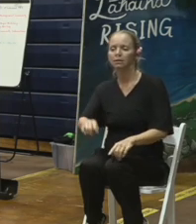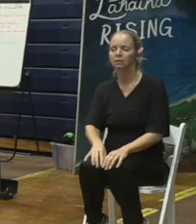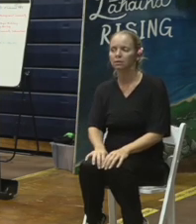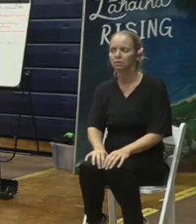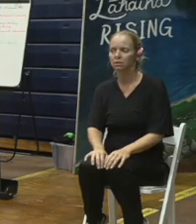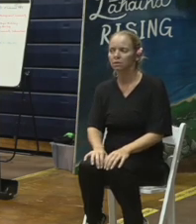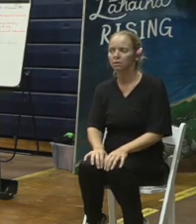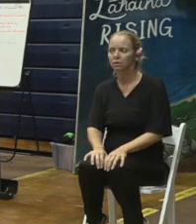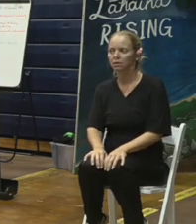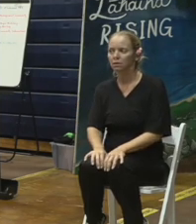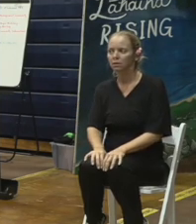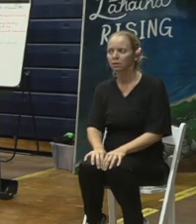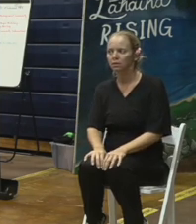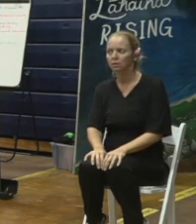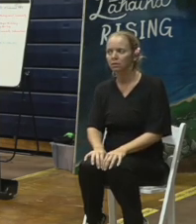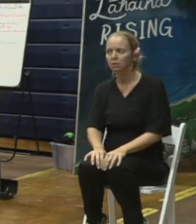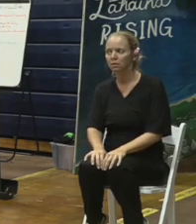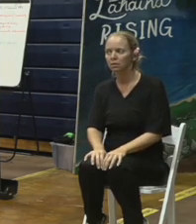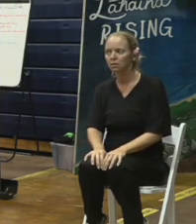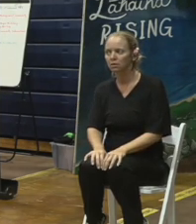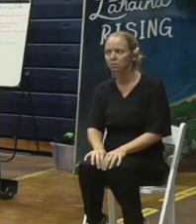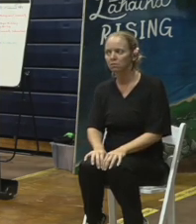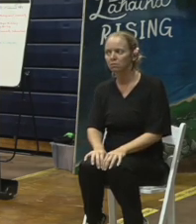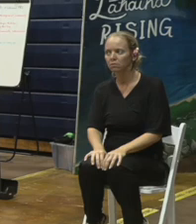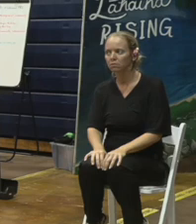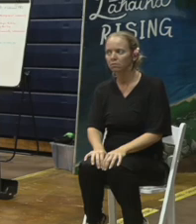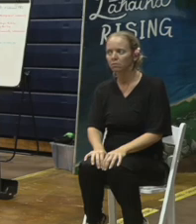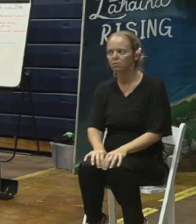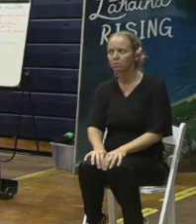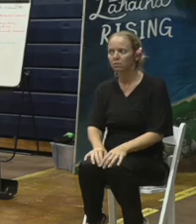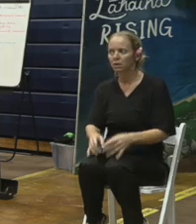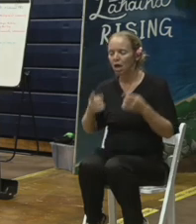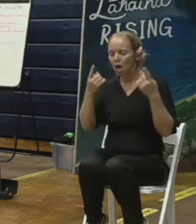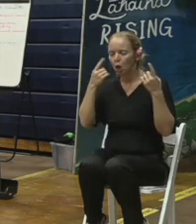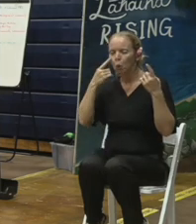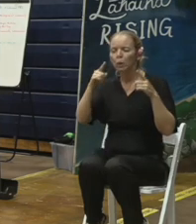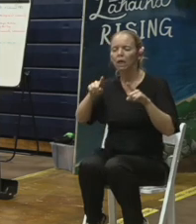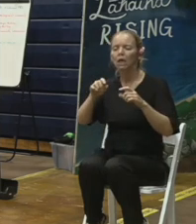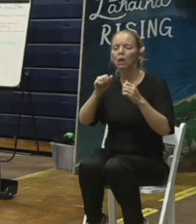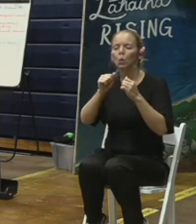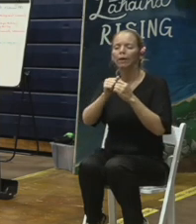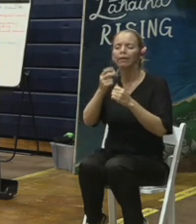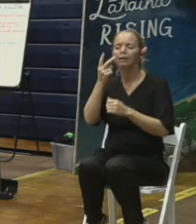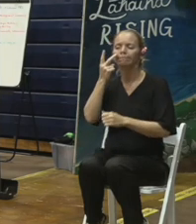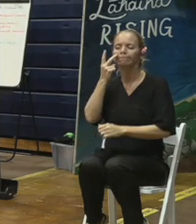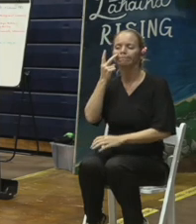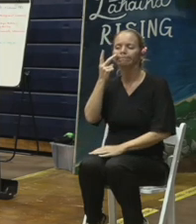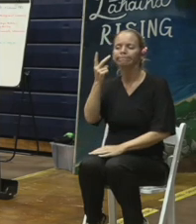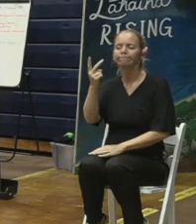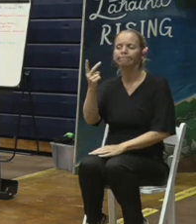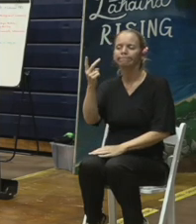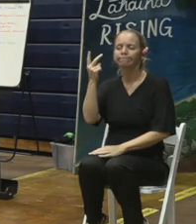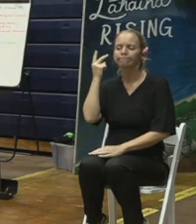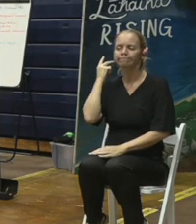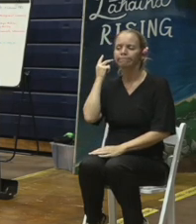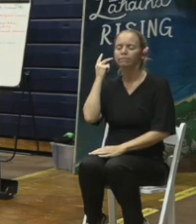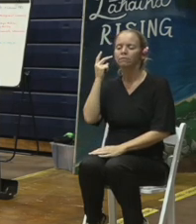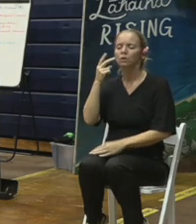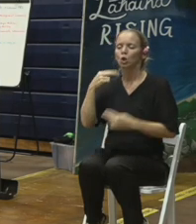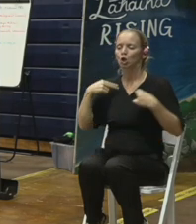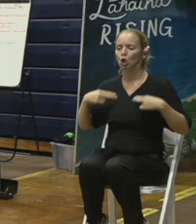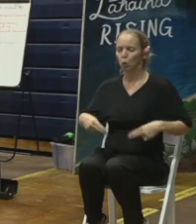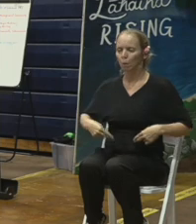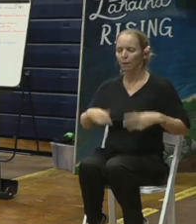encapsulated monument in La Haina for respectful commemoration of human remains from the wildfire